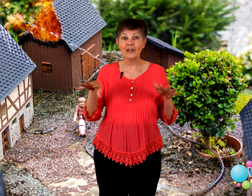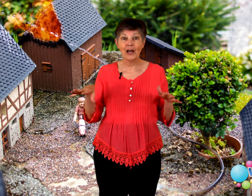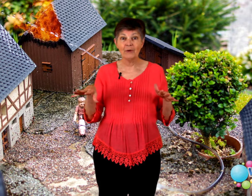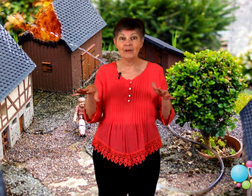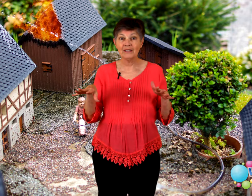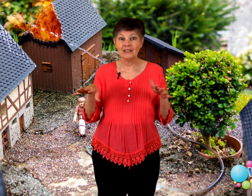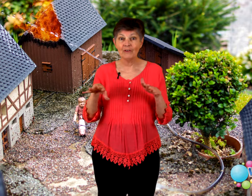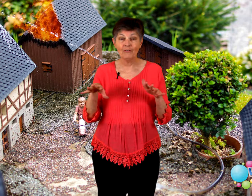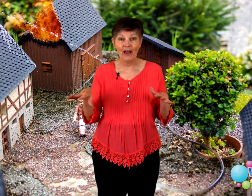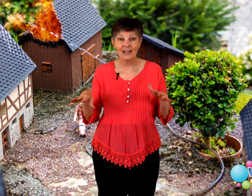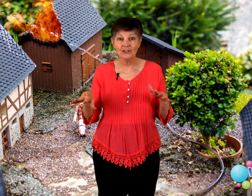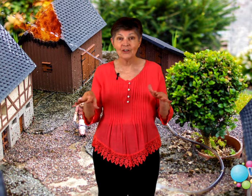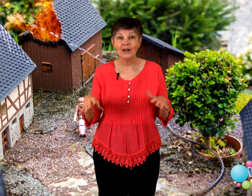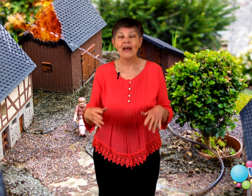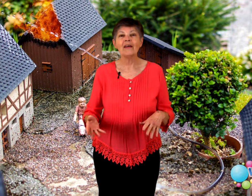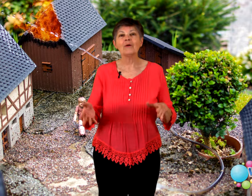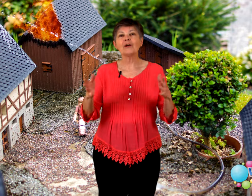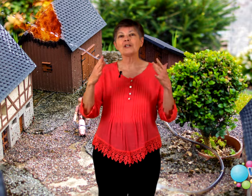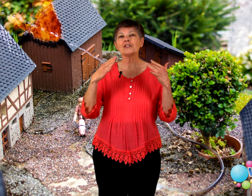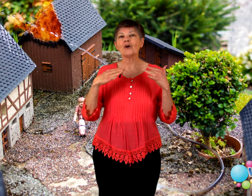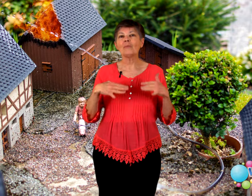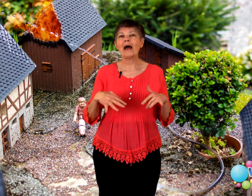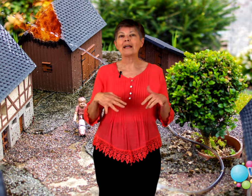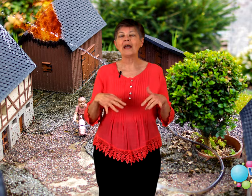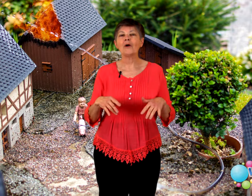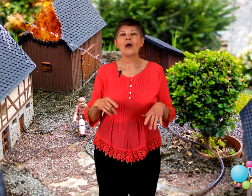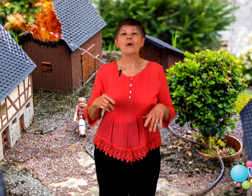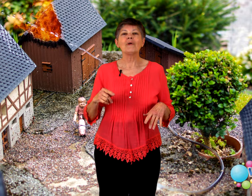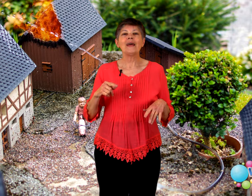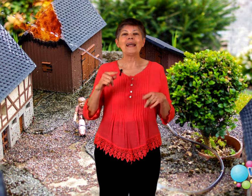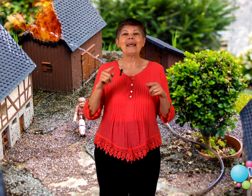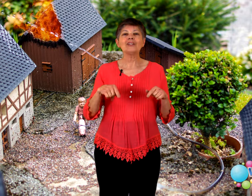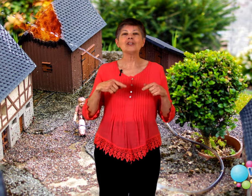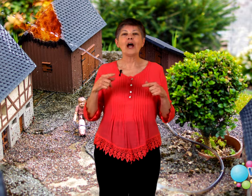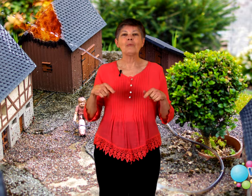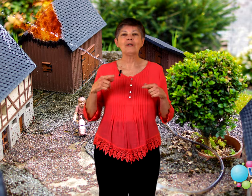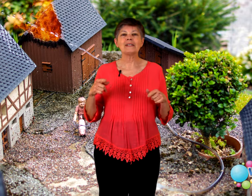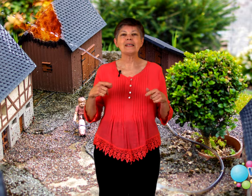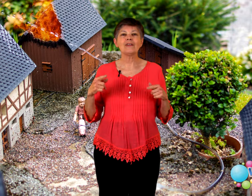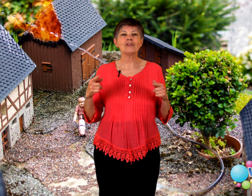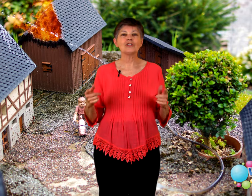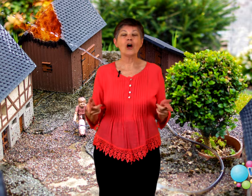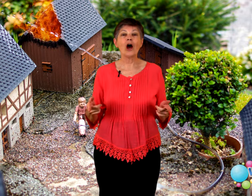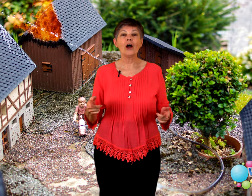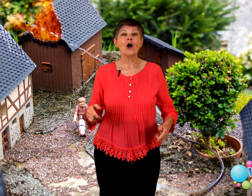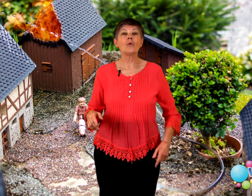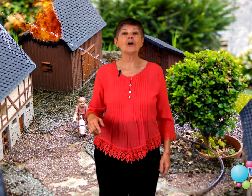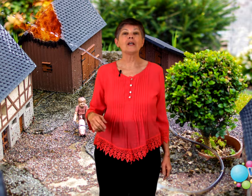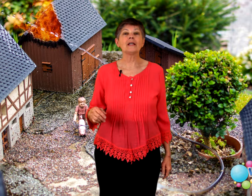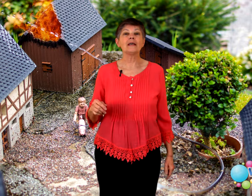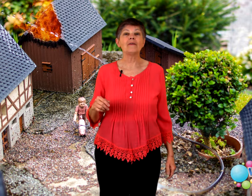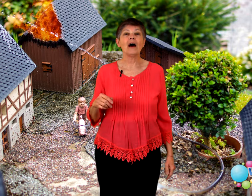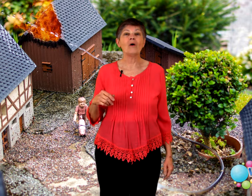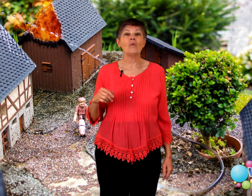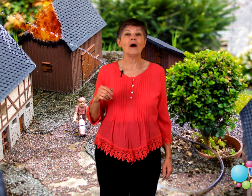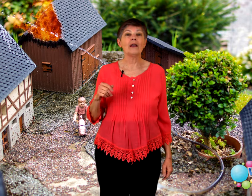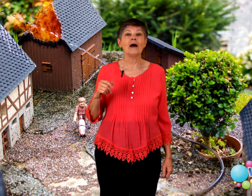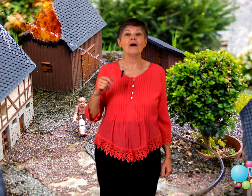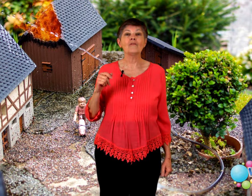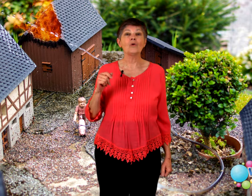time is even faster. Then we're going to slow it back down. then each time we sing the song, we're going to leave out one of the